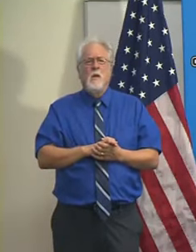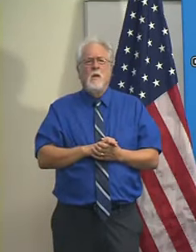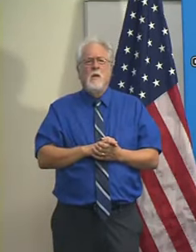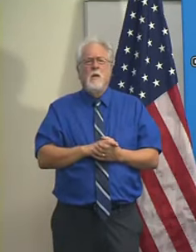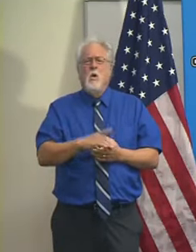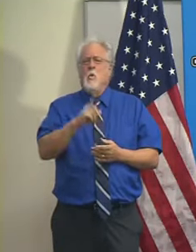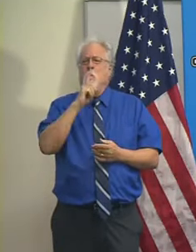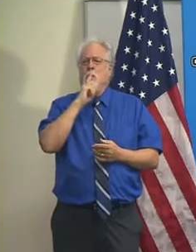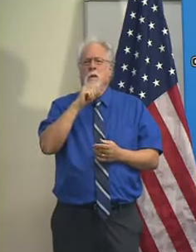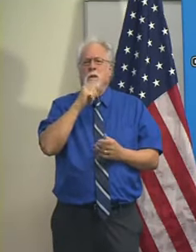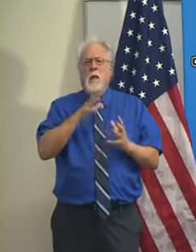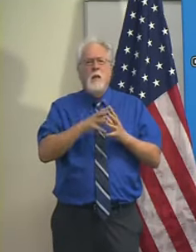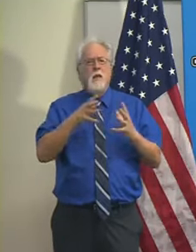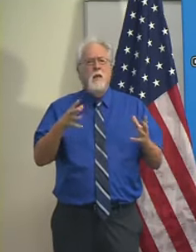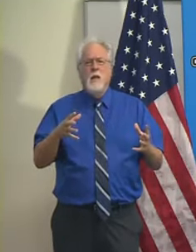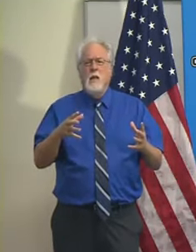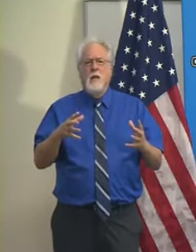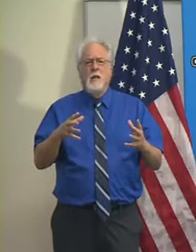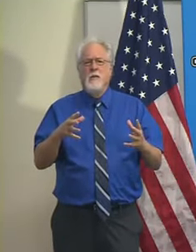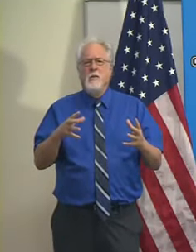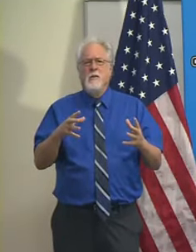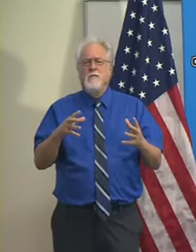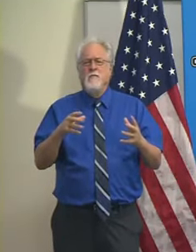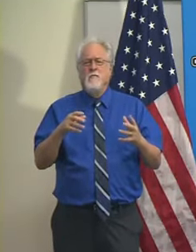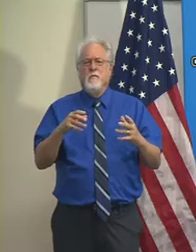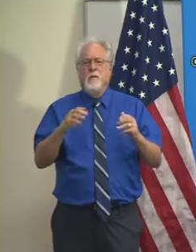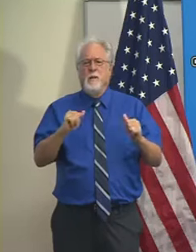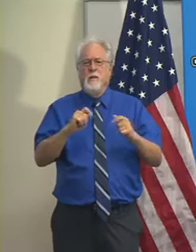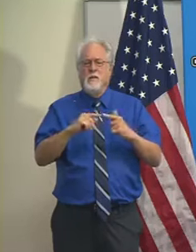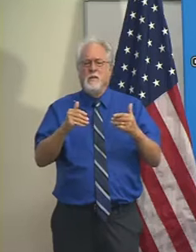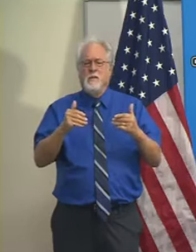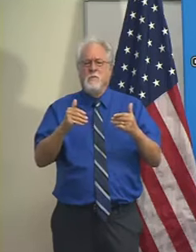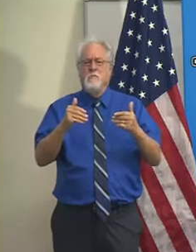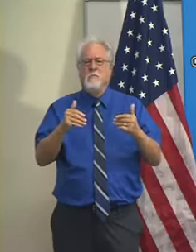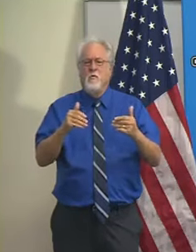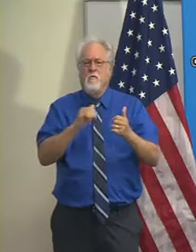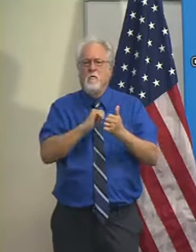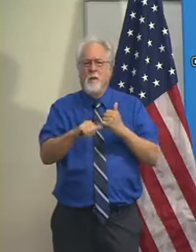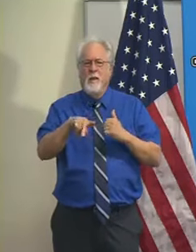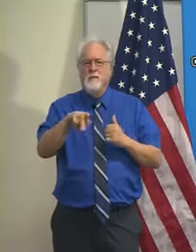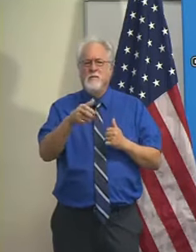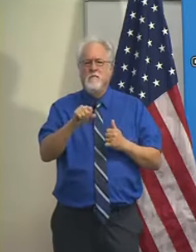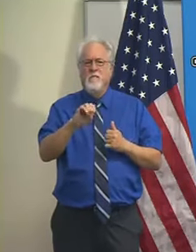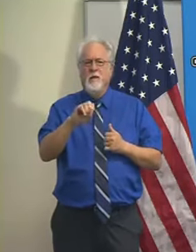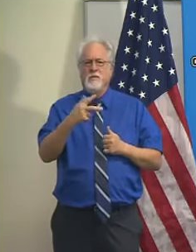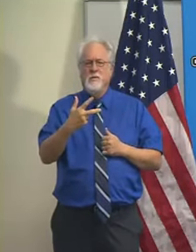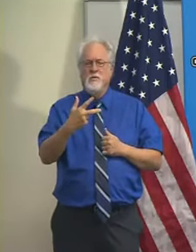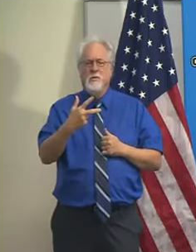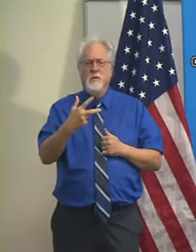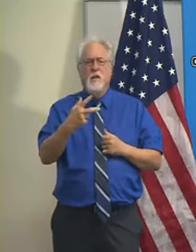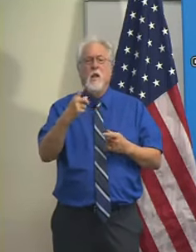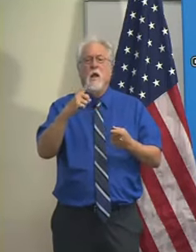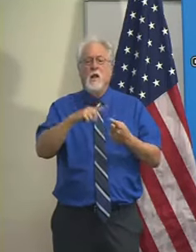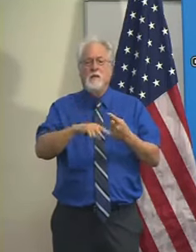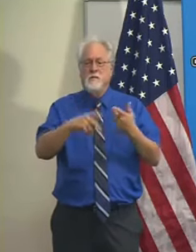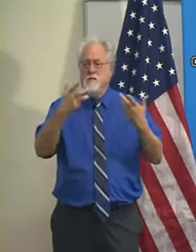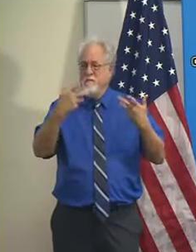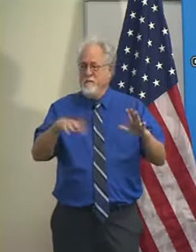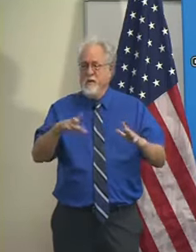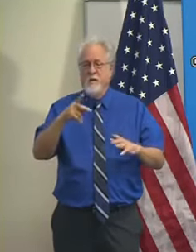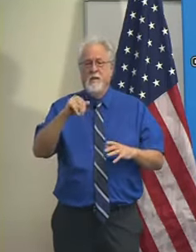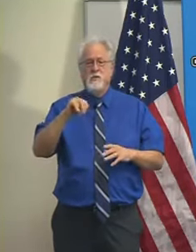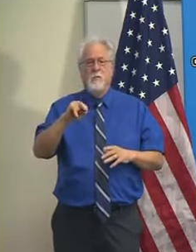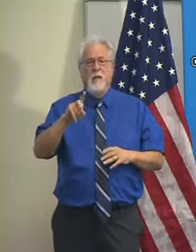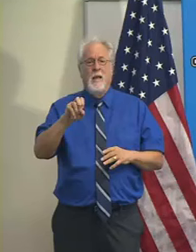a lot of room for movement forward beyond phase three until we get past the pandemic. Because